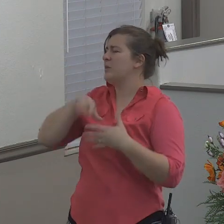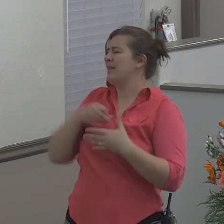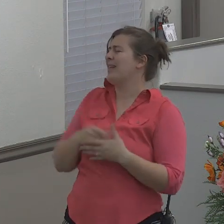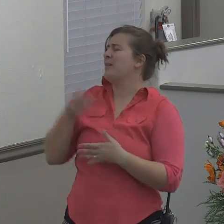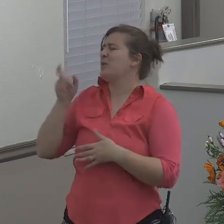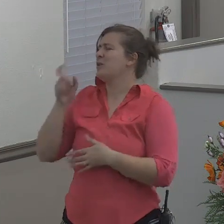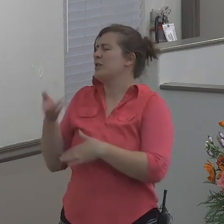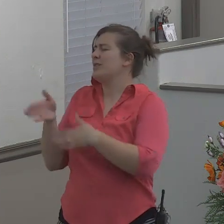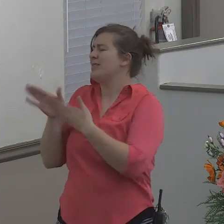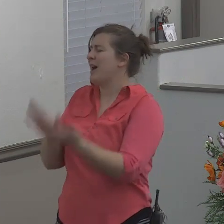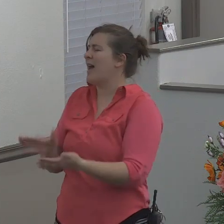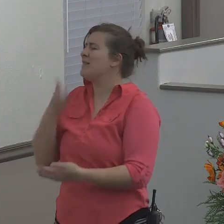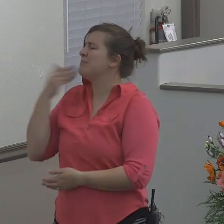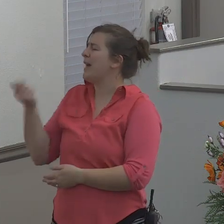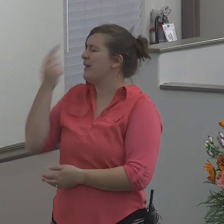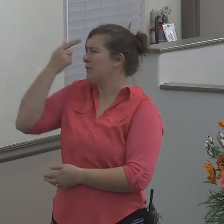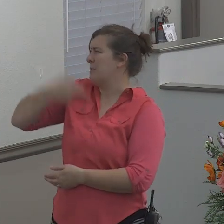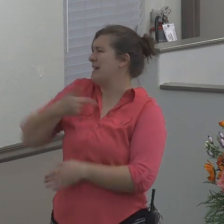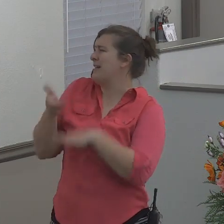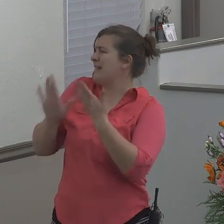it is better for me to die than